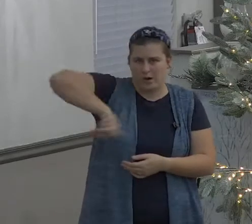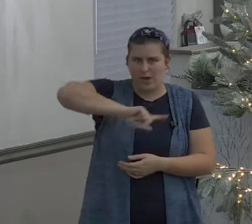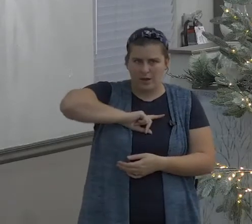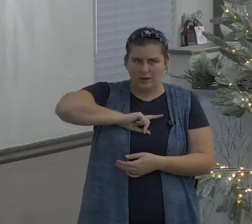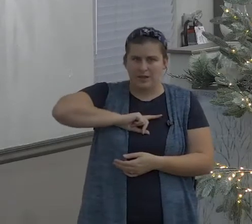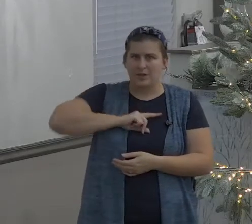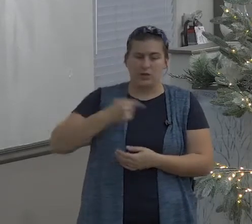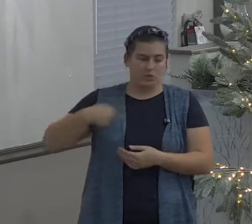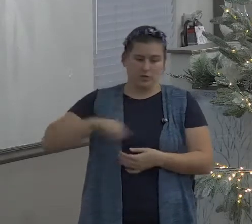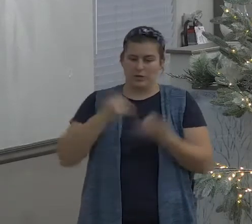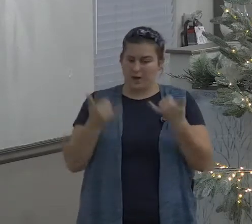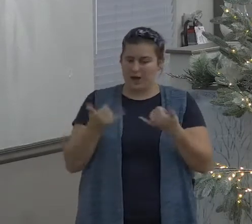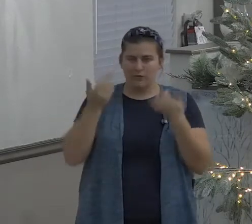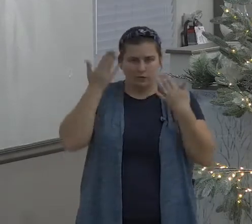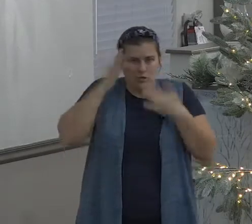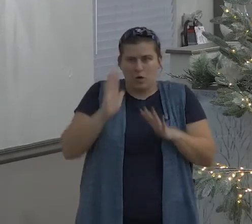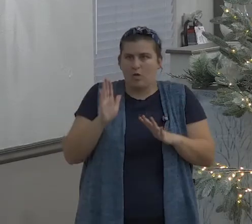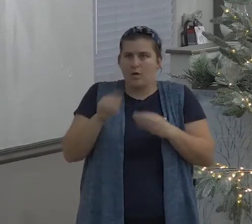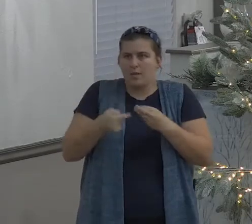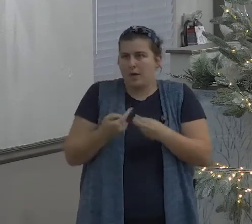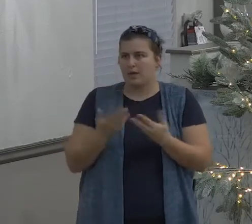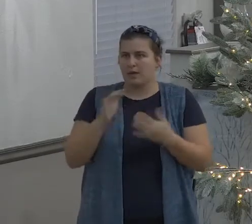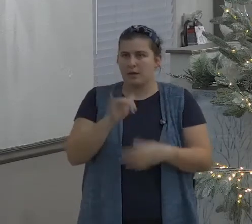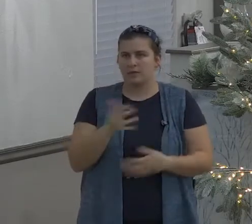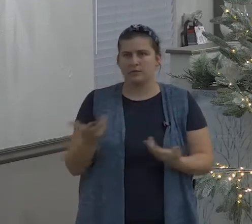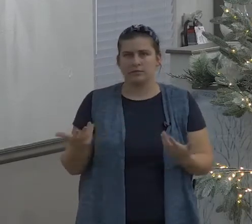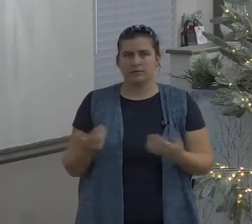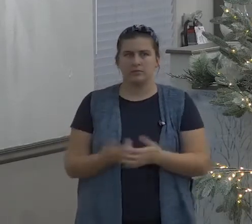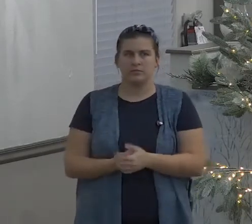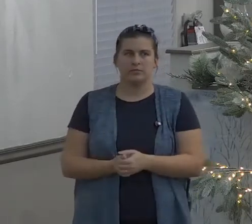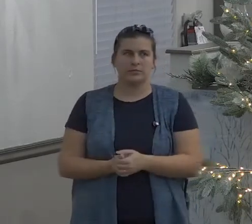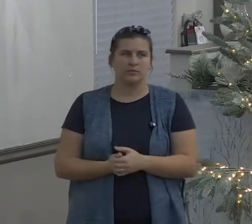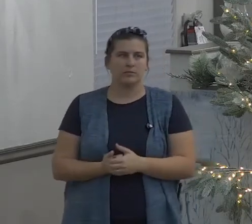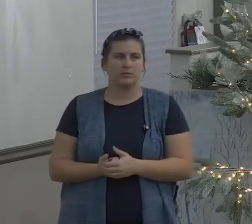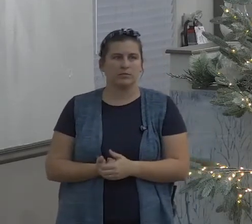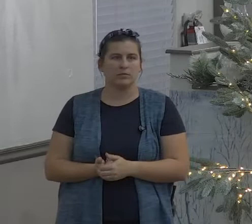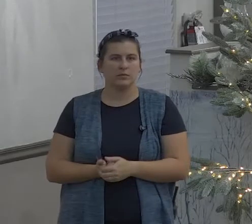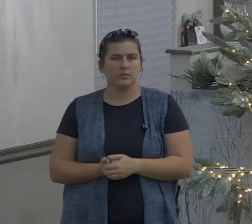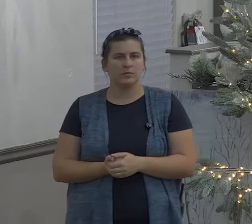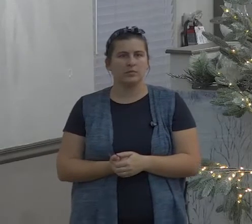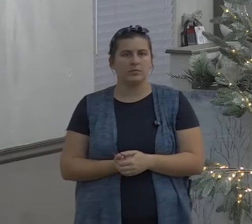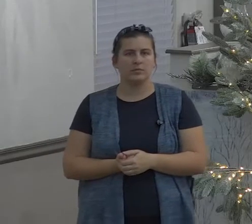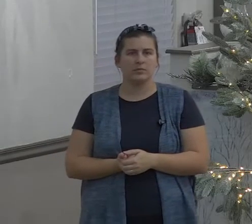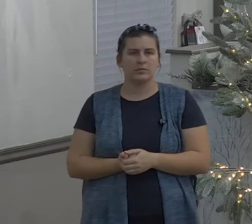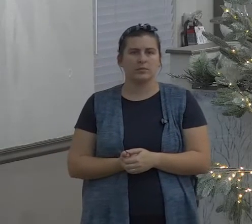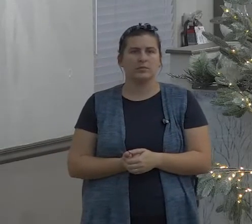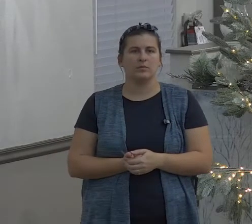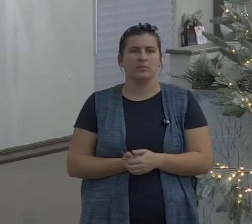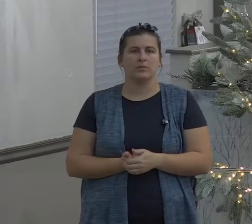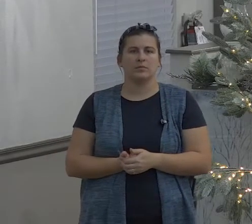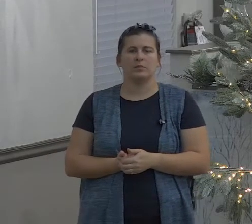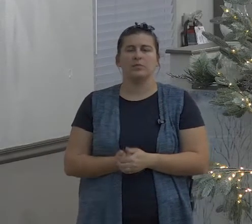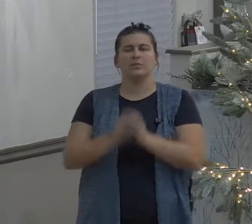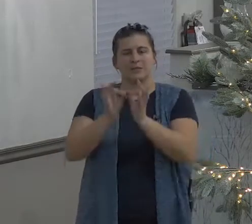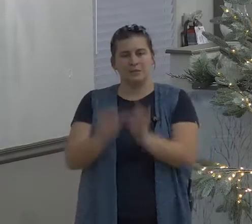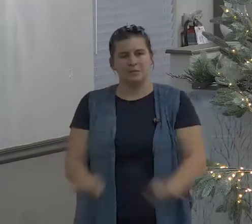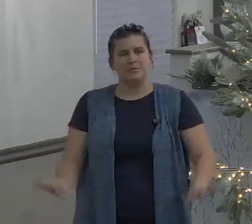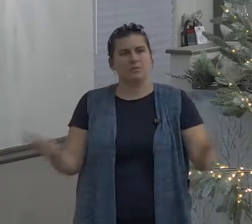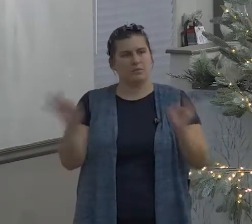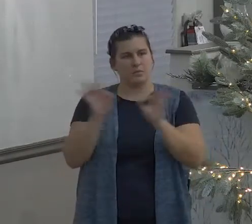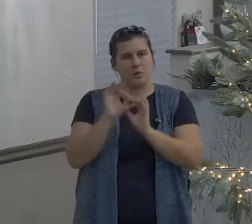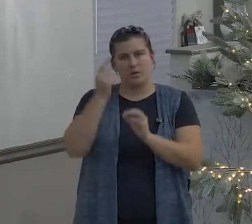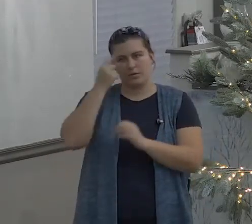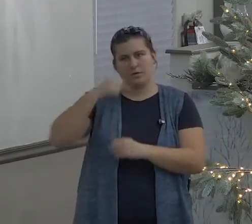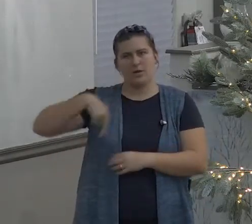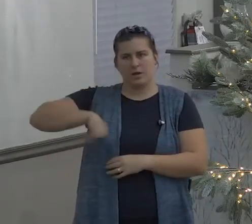but we need additional strength for the things that God can foresee are in our future that